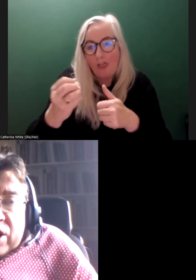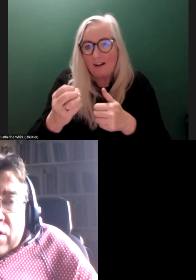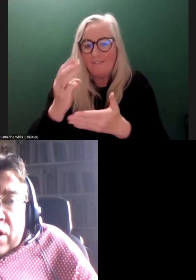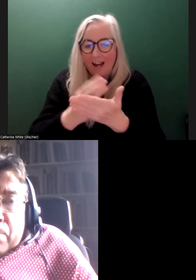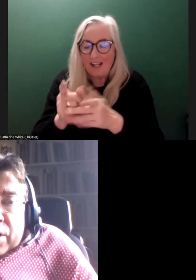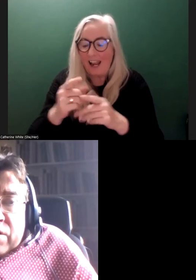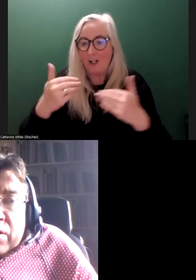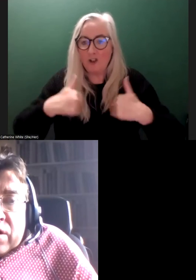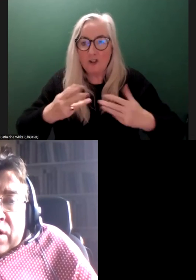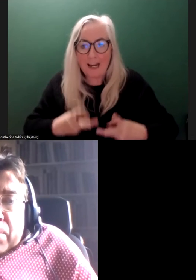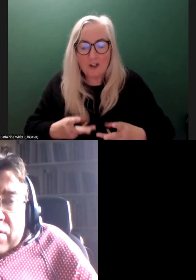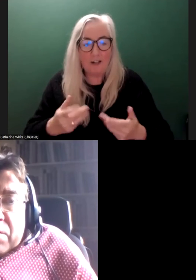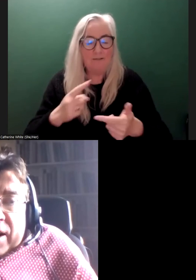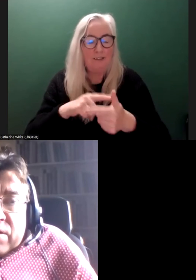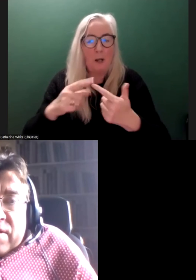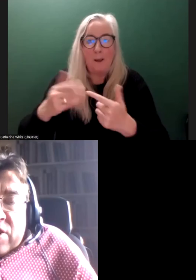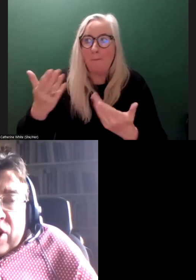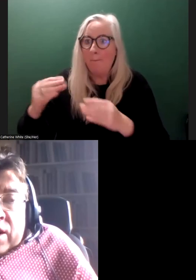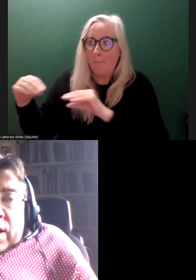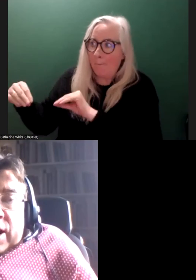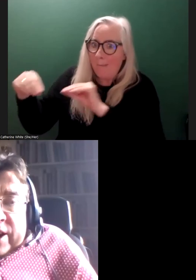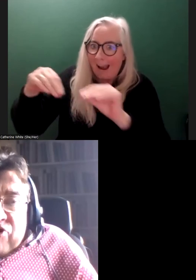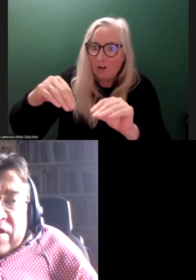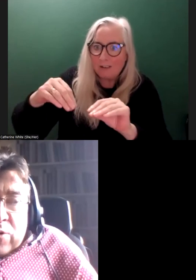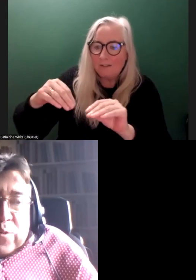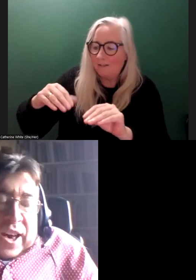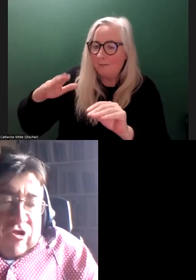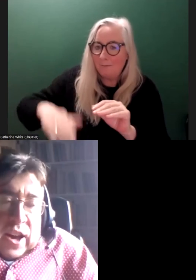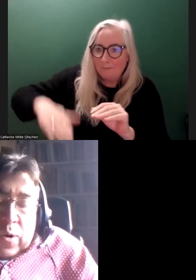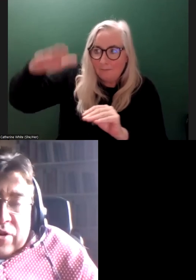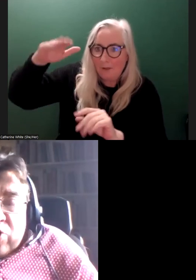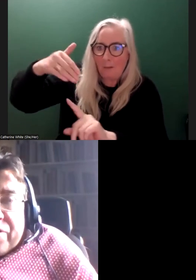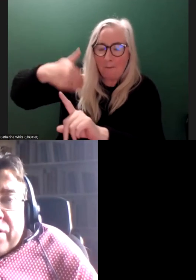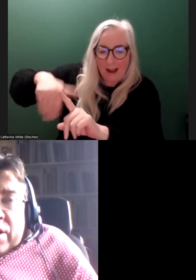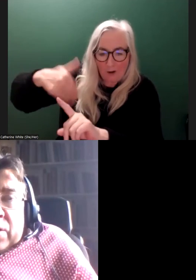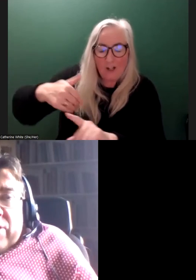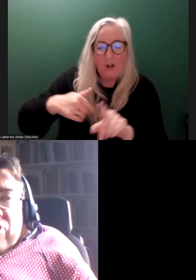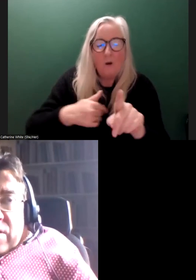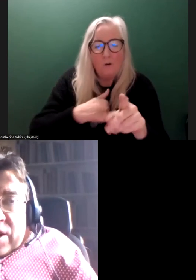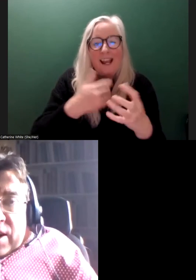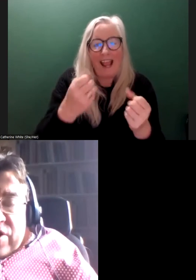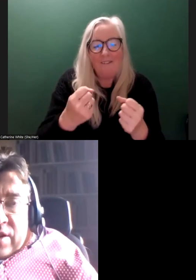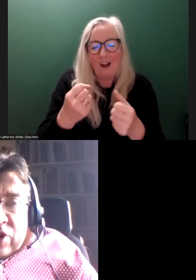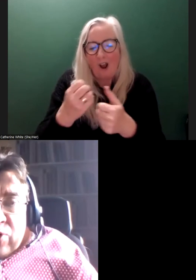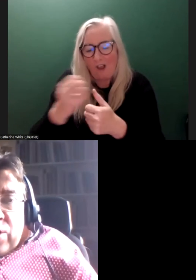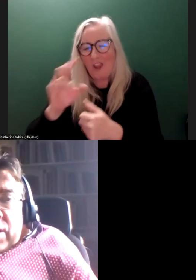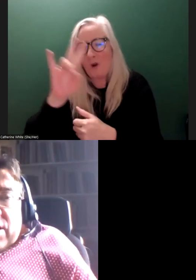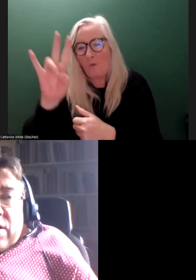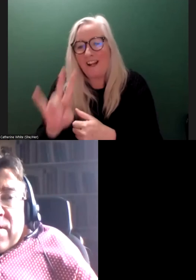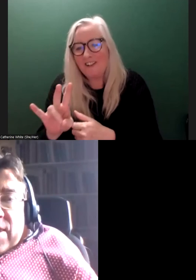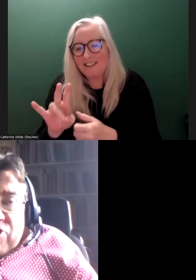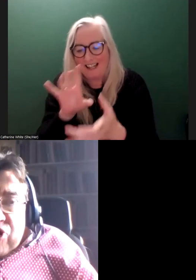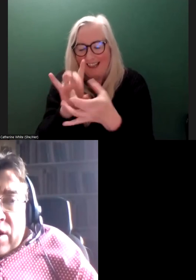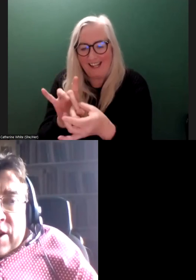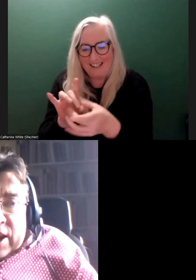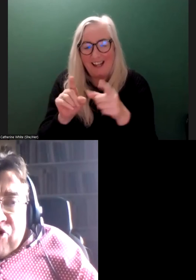including gender, migrant background, et cetera. And can I just note, we actually had one or two other questions relating to the